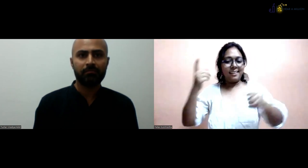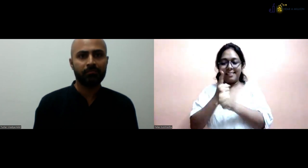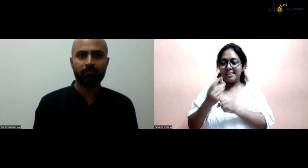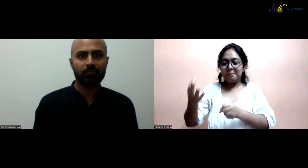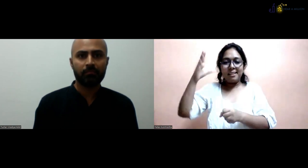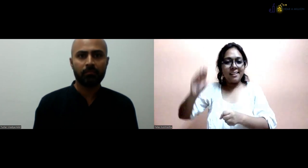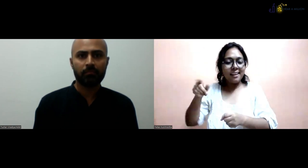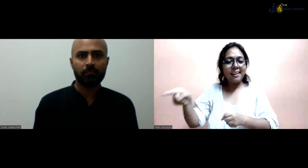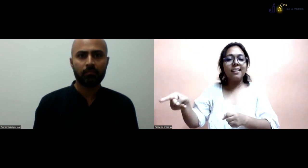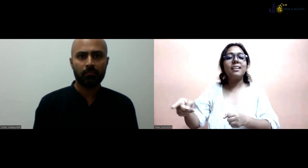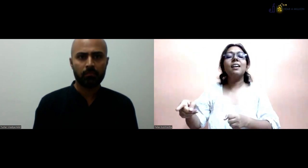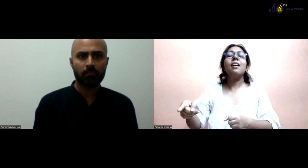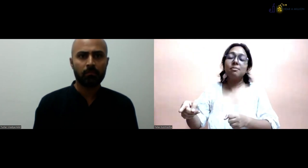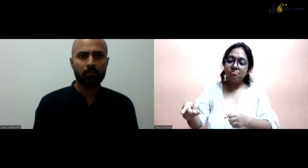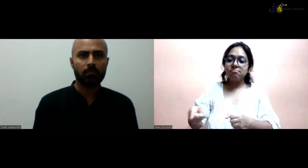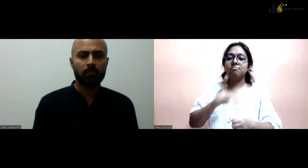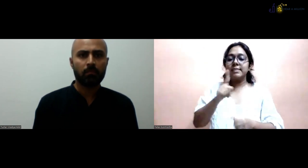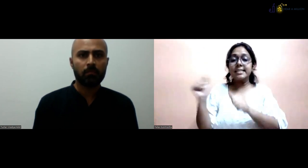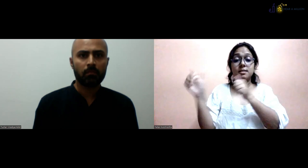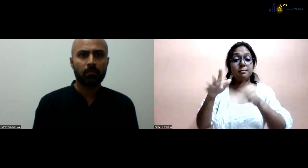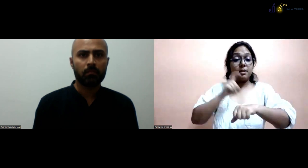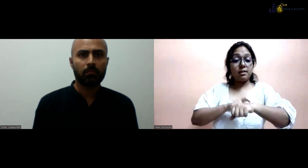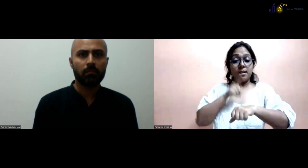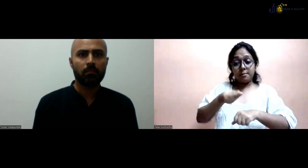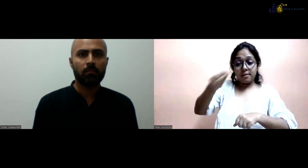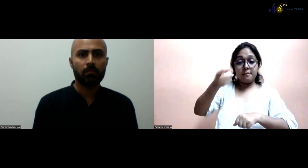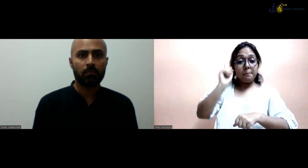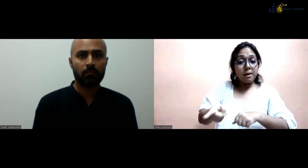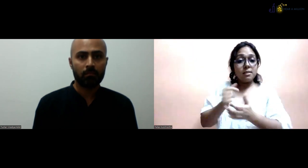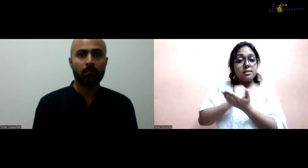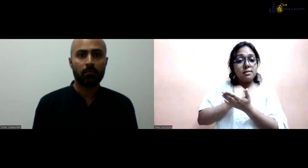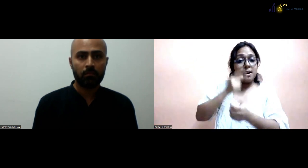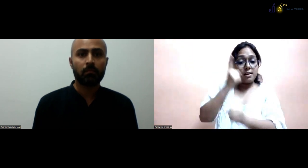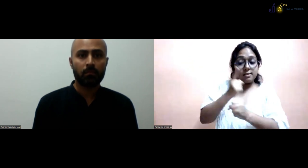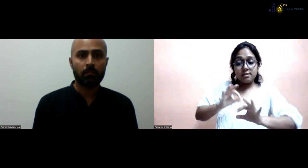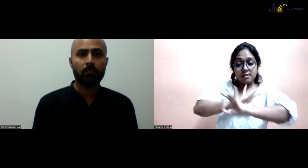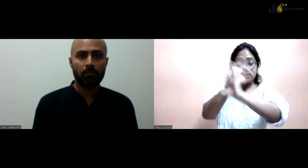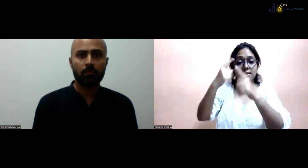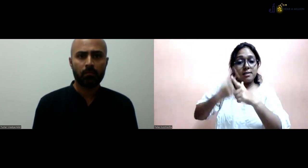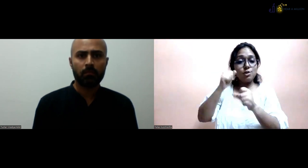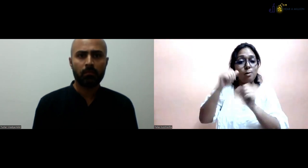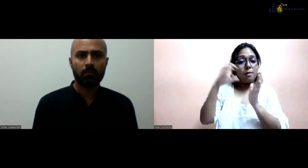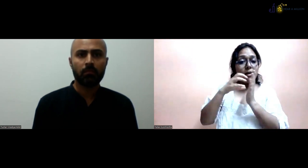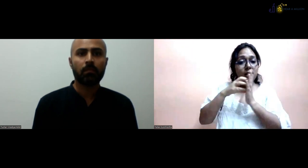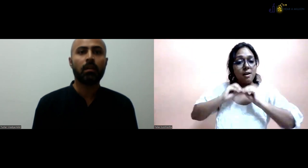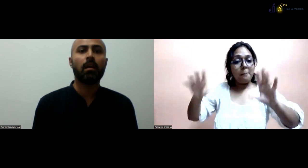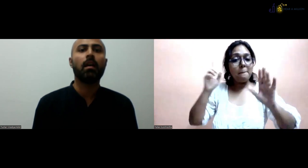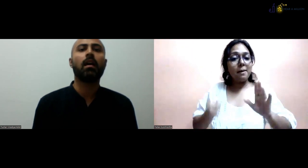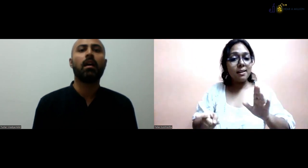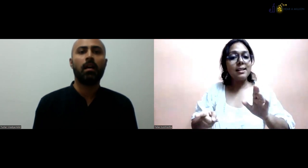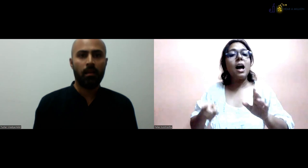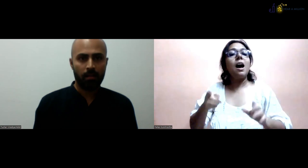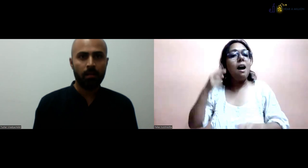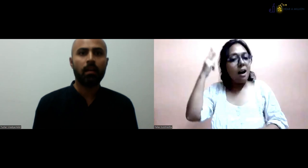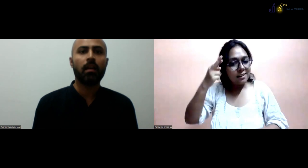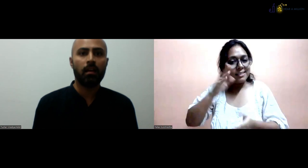about 28,000 only. There's a huge requirement. That's a really small number. So, six months have been given for